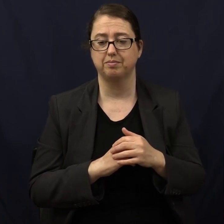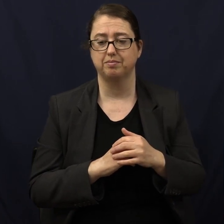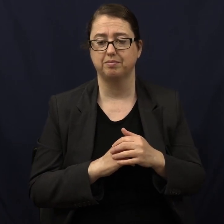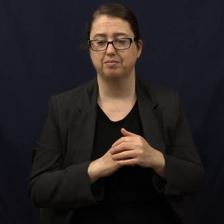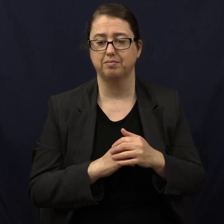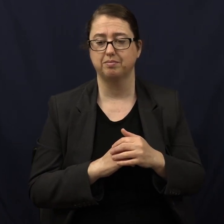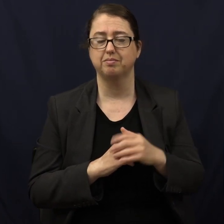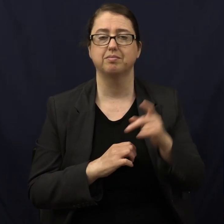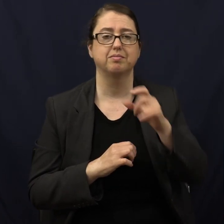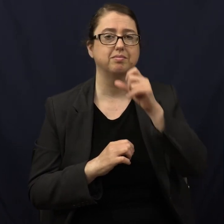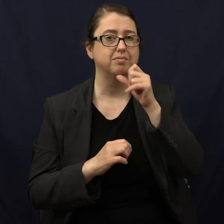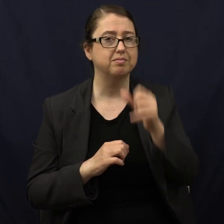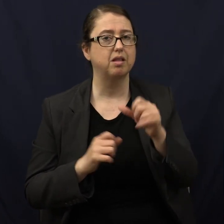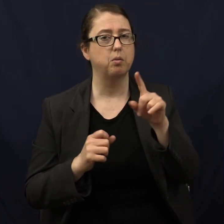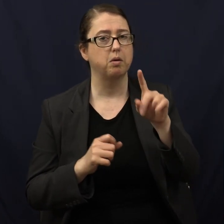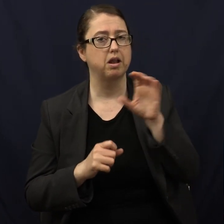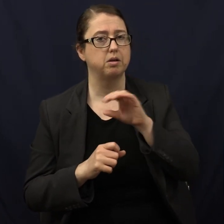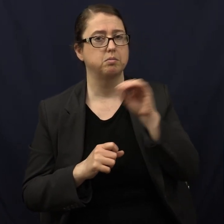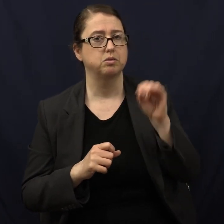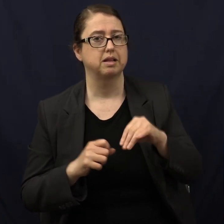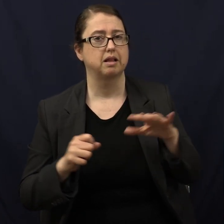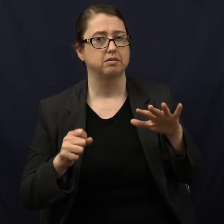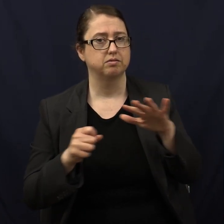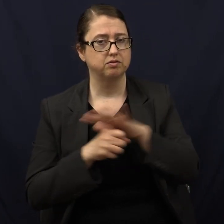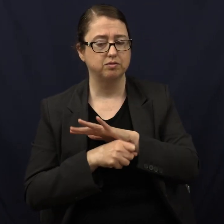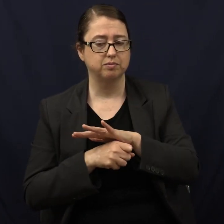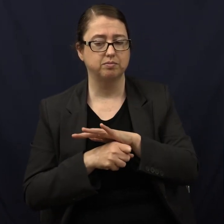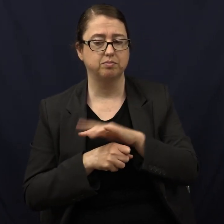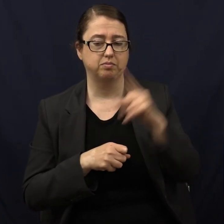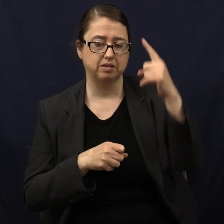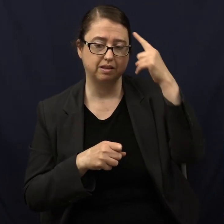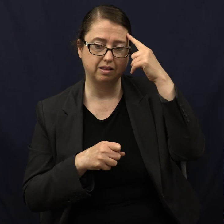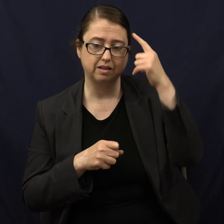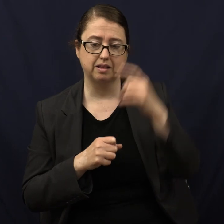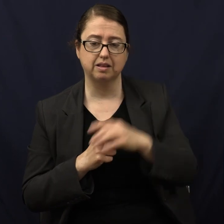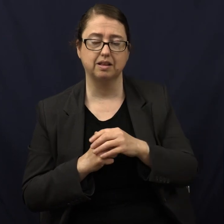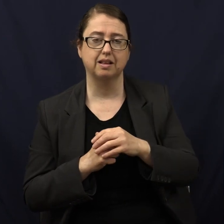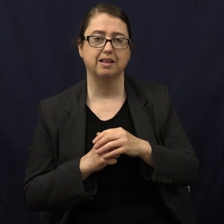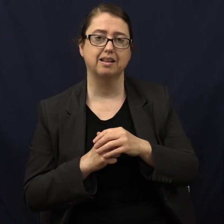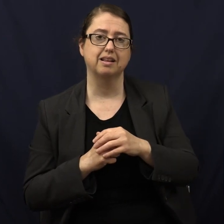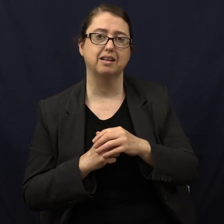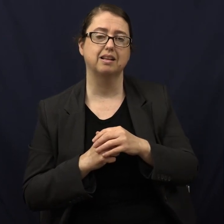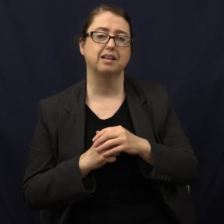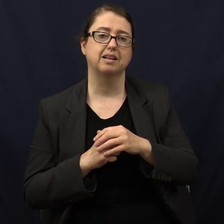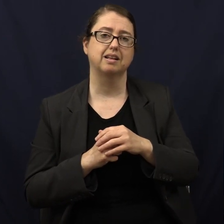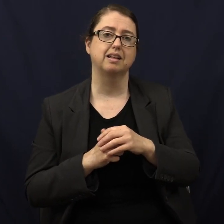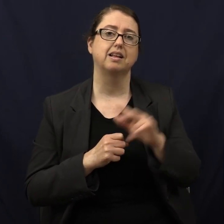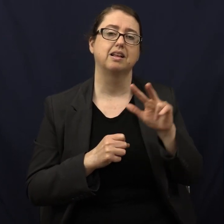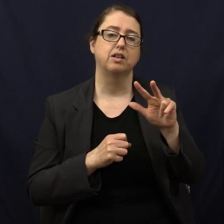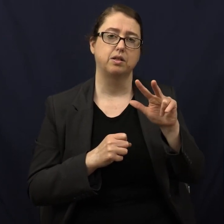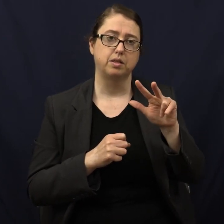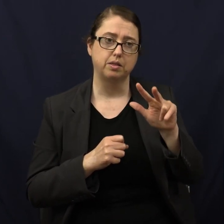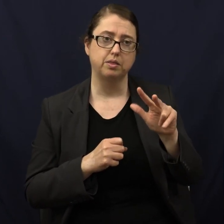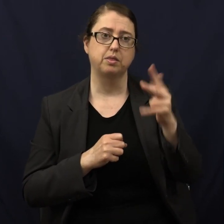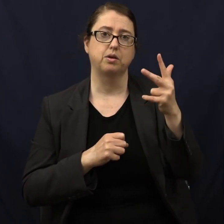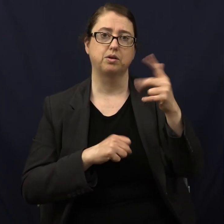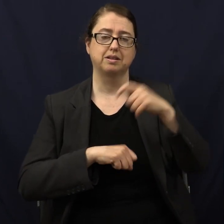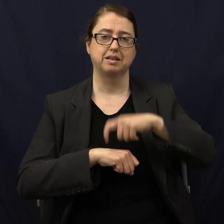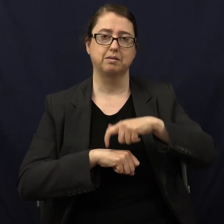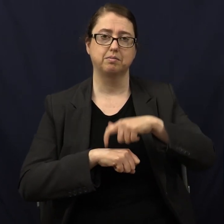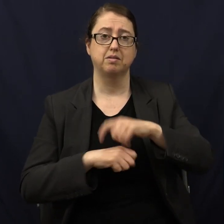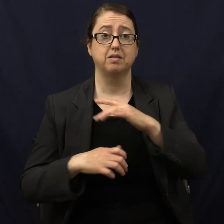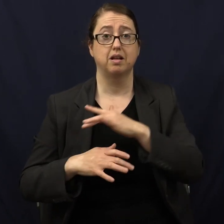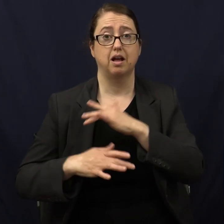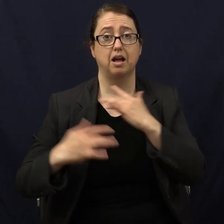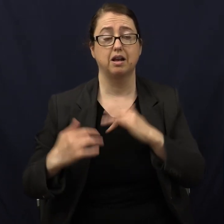Still not satisfactory, right? What do you think? And it appears a third time, right? For